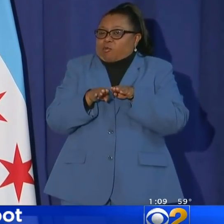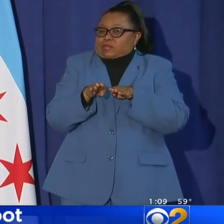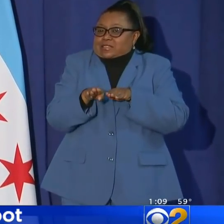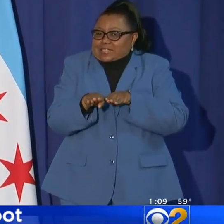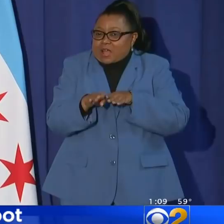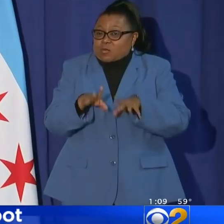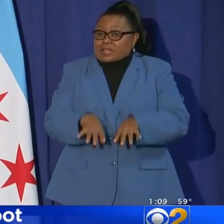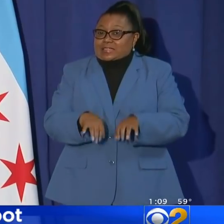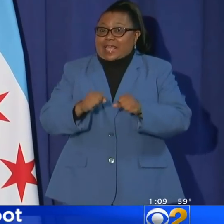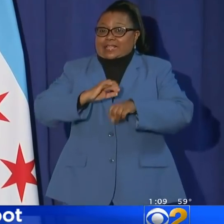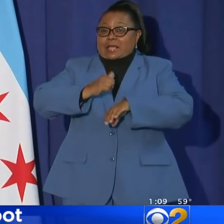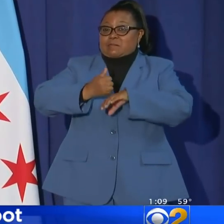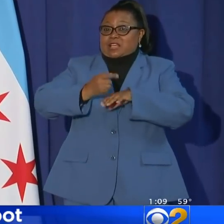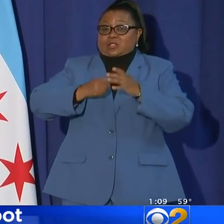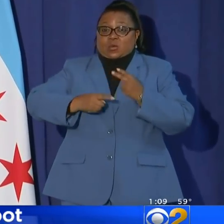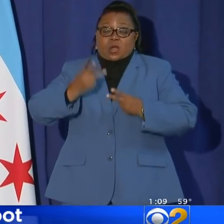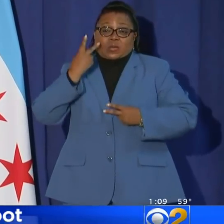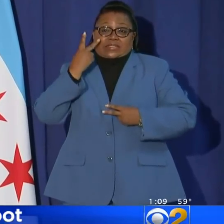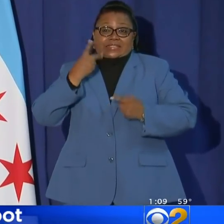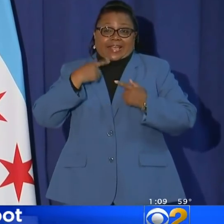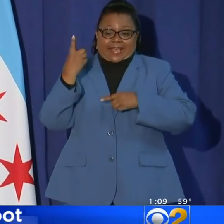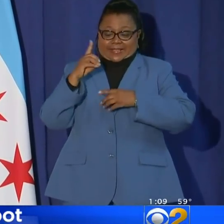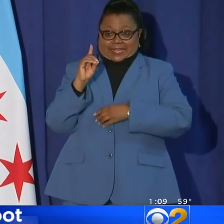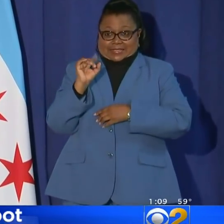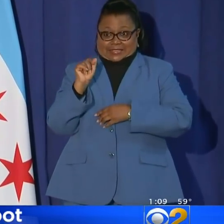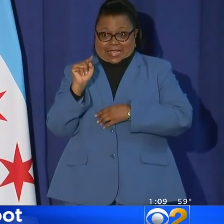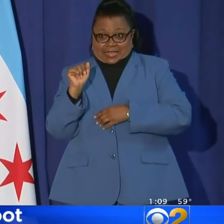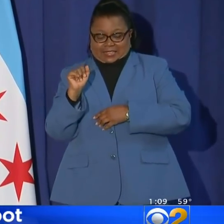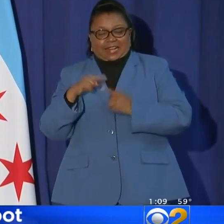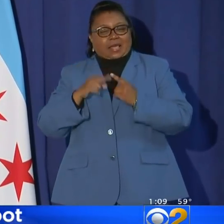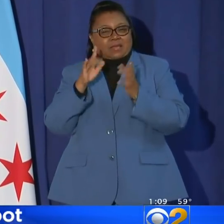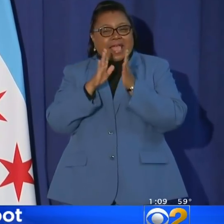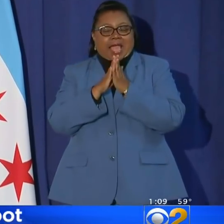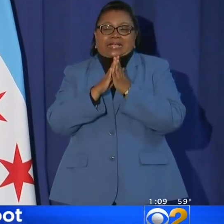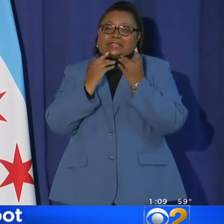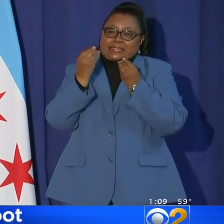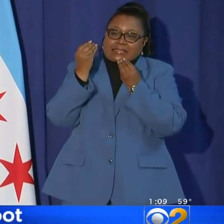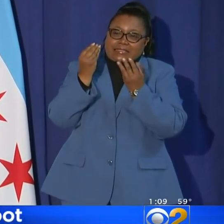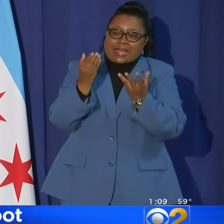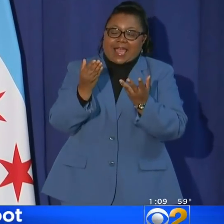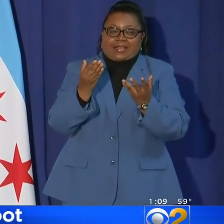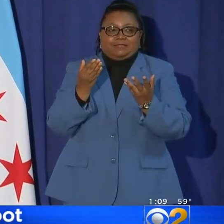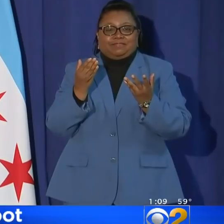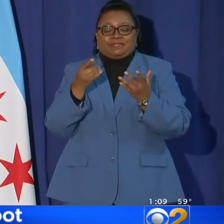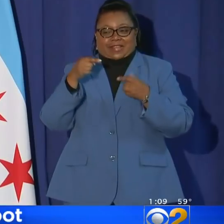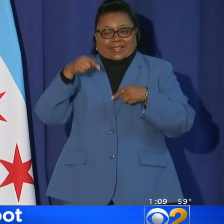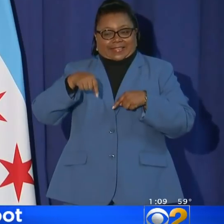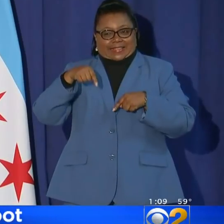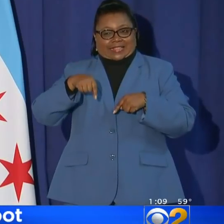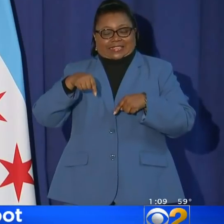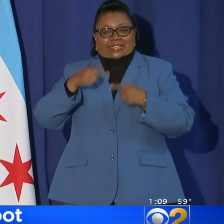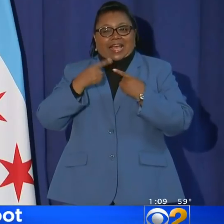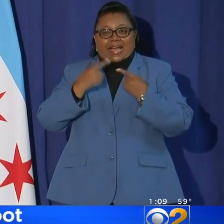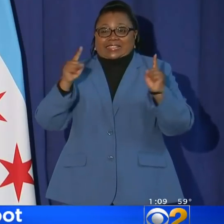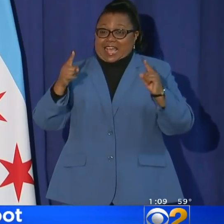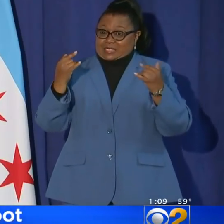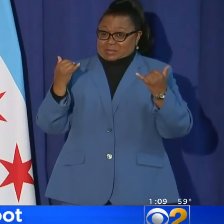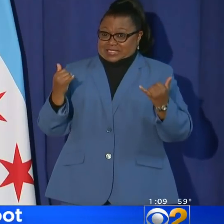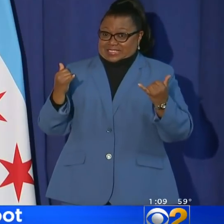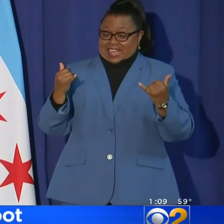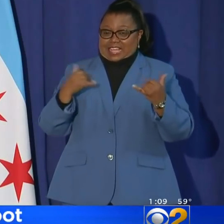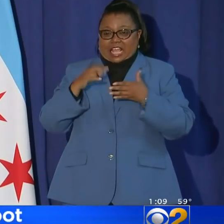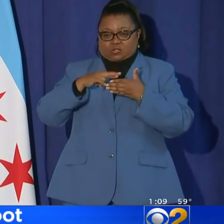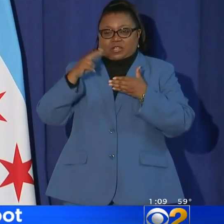we're taking based on what we're seeing in the data. And let me also just say this is this announcement today